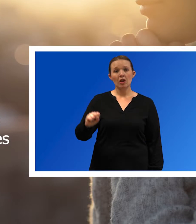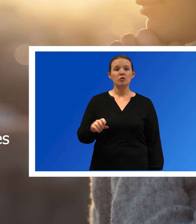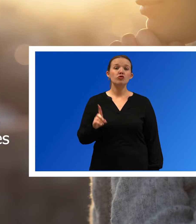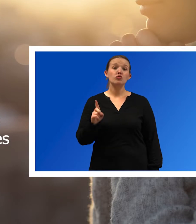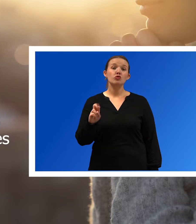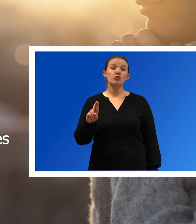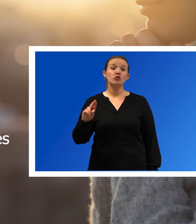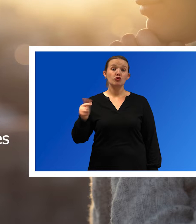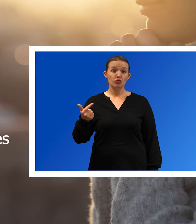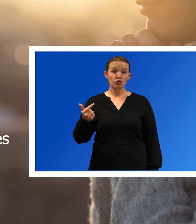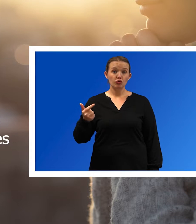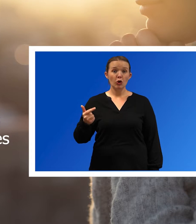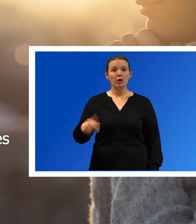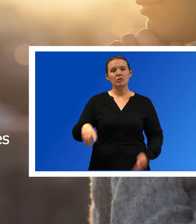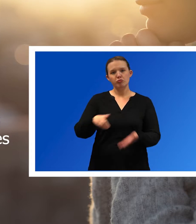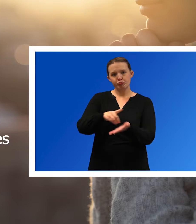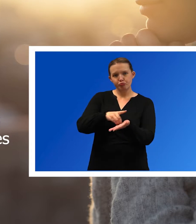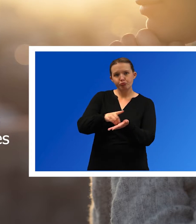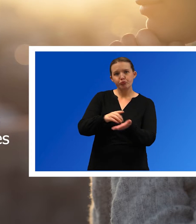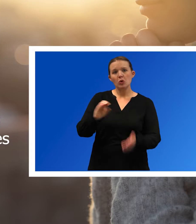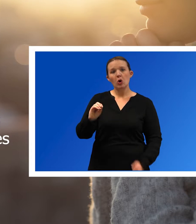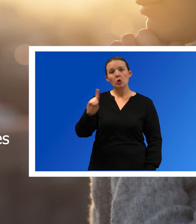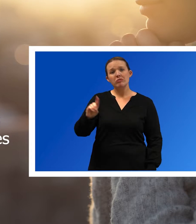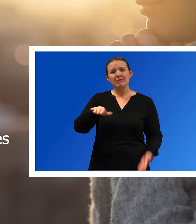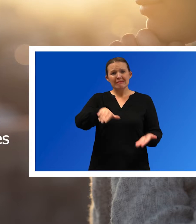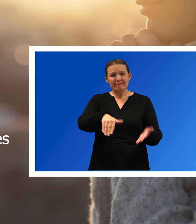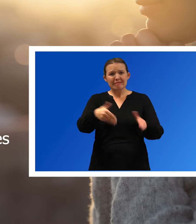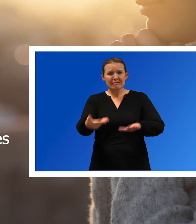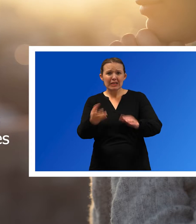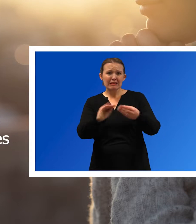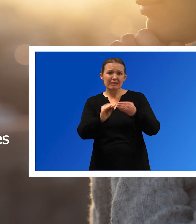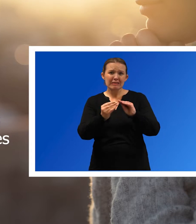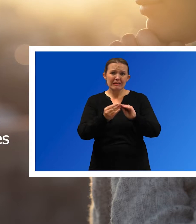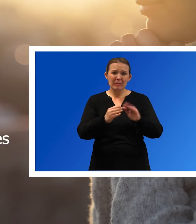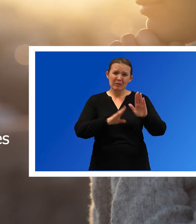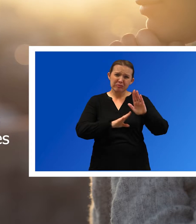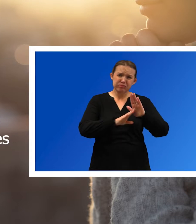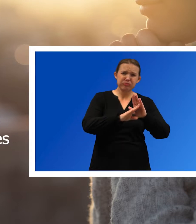Drug overdose deaths increase and disparities widened.